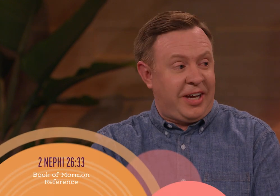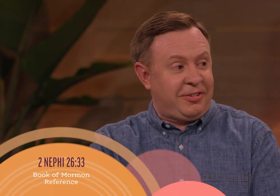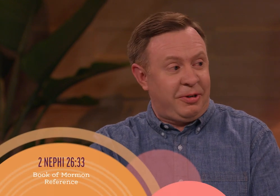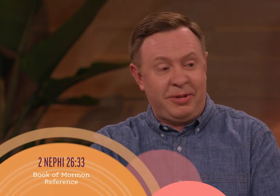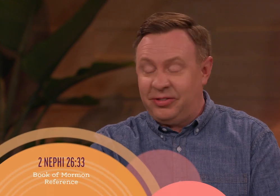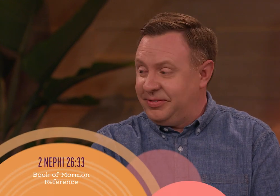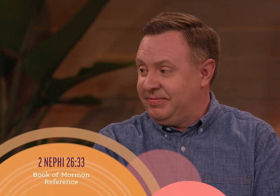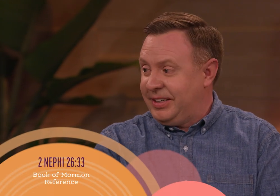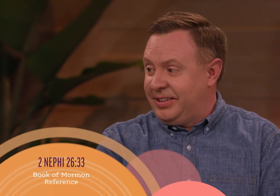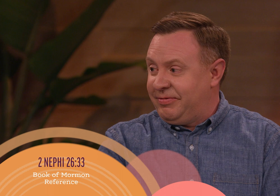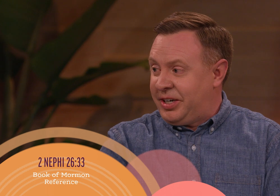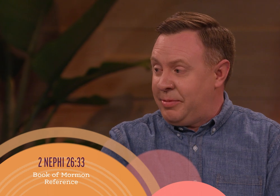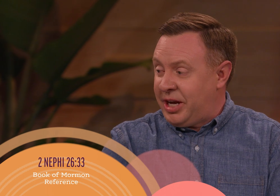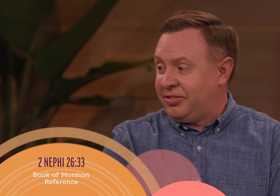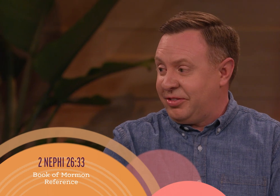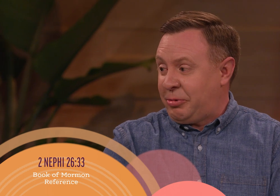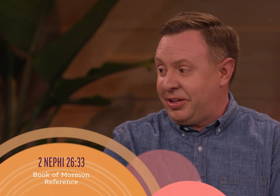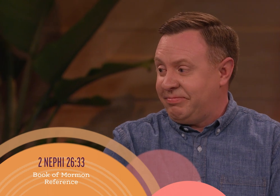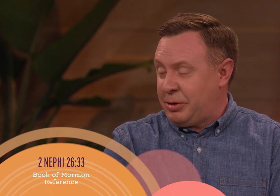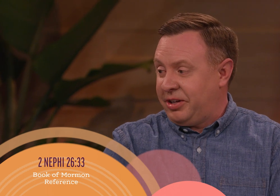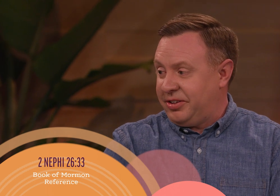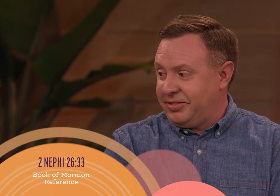exactly what He means, that He made us the way He wants us.